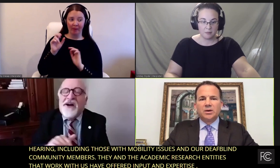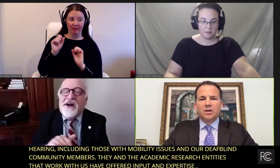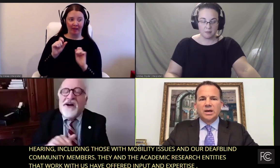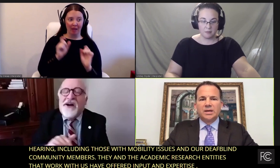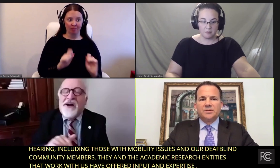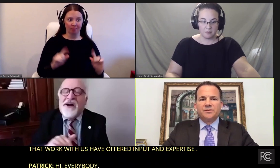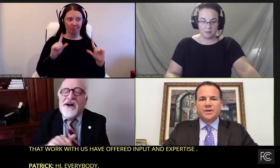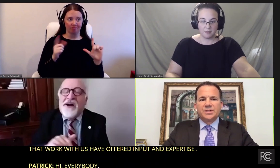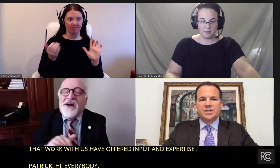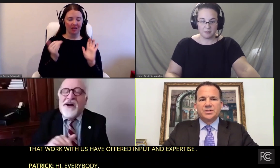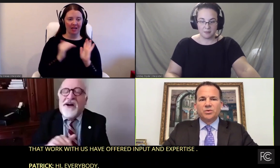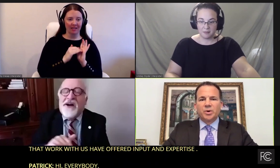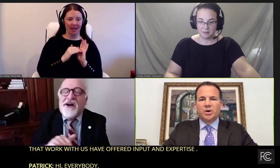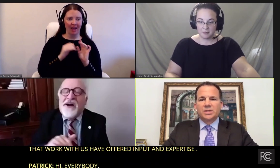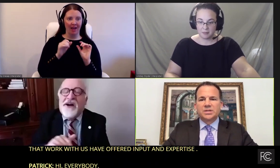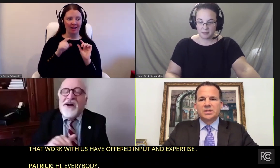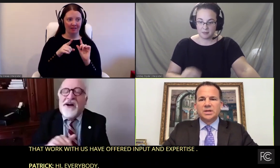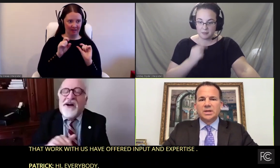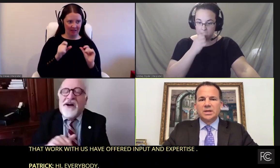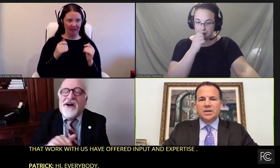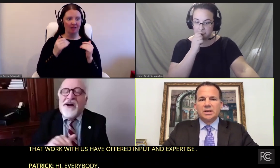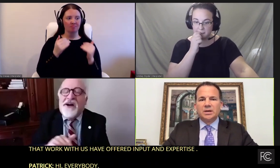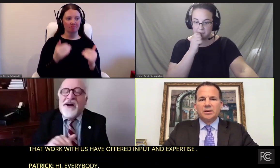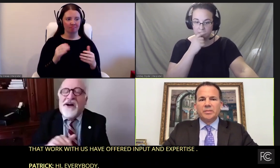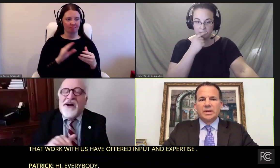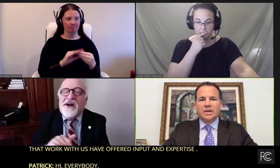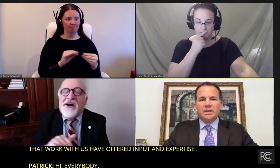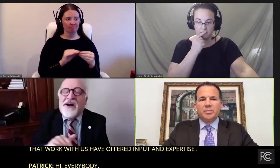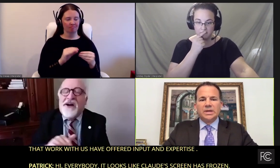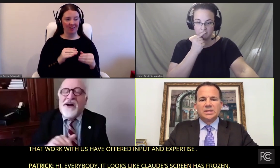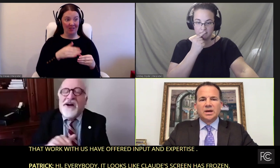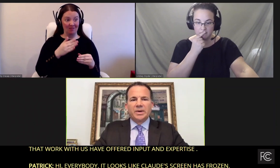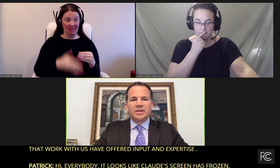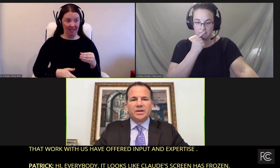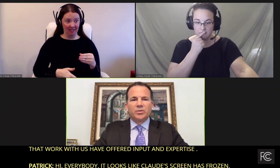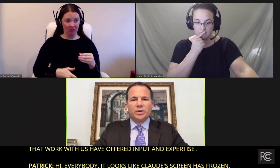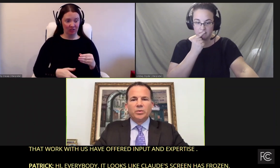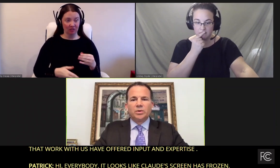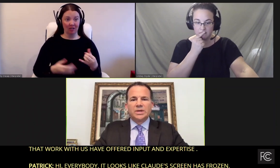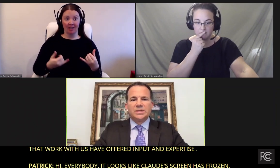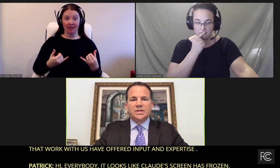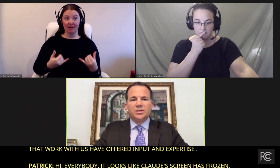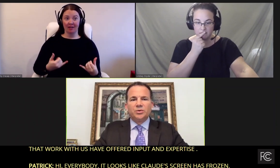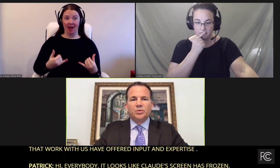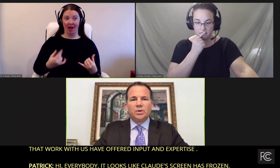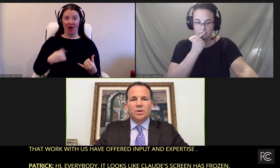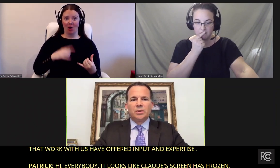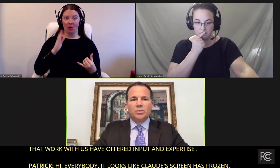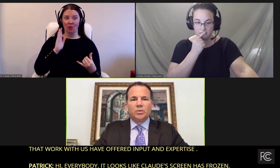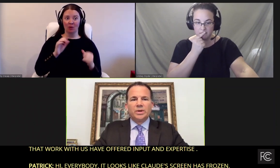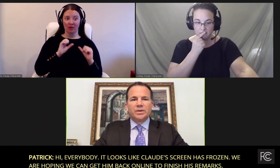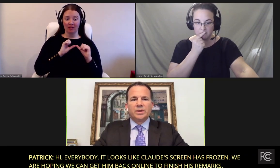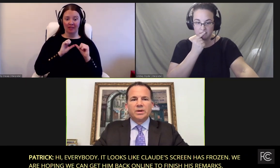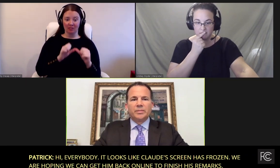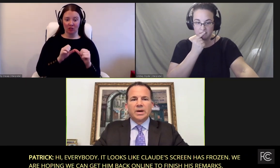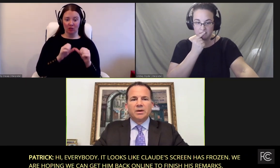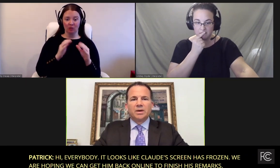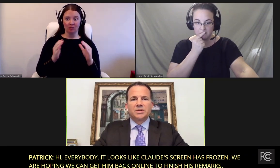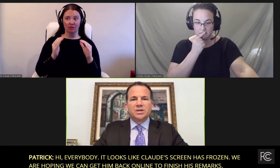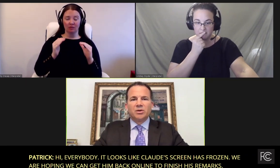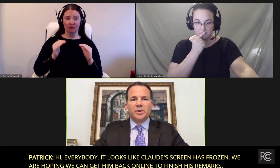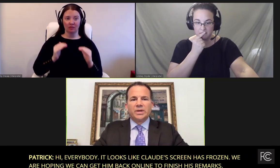online to finish his remarks. In the meantime, I think we will continue with